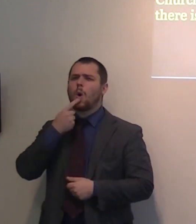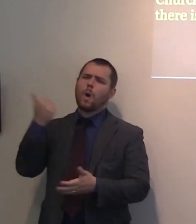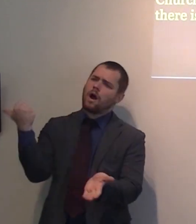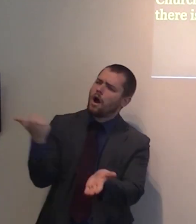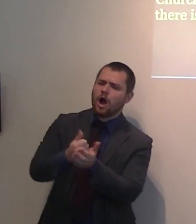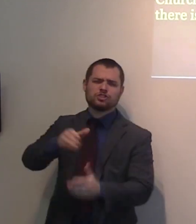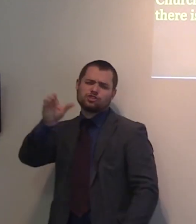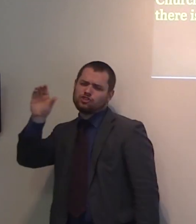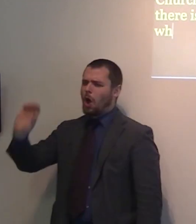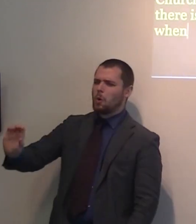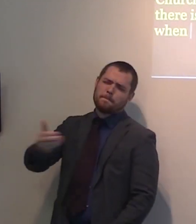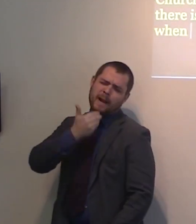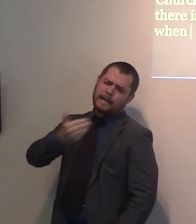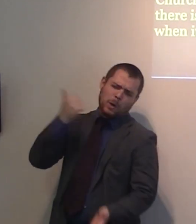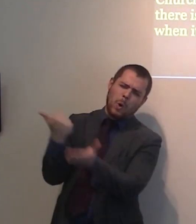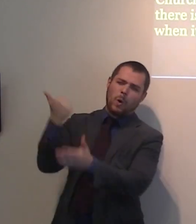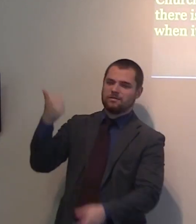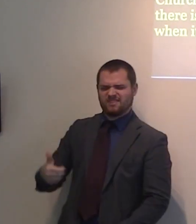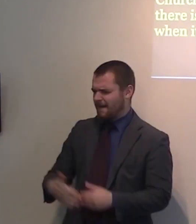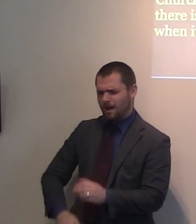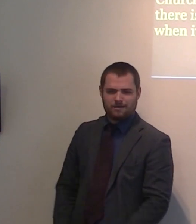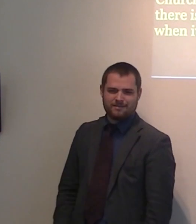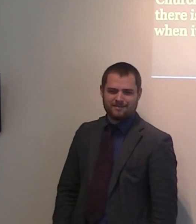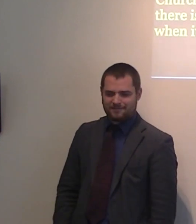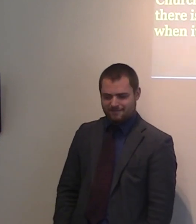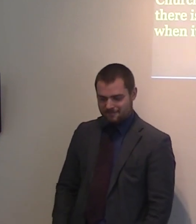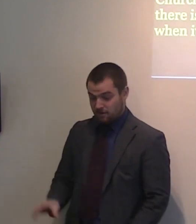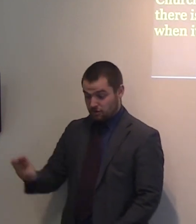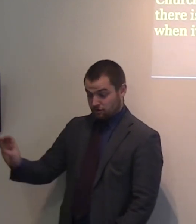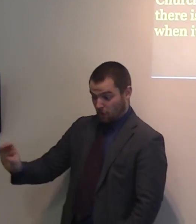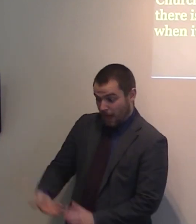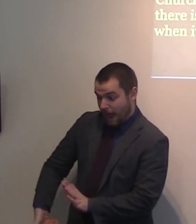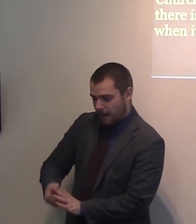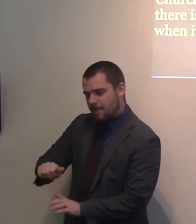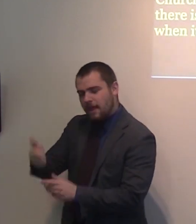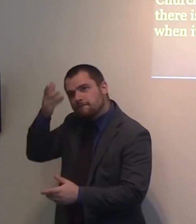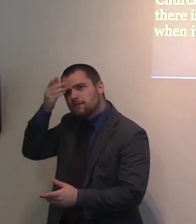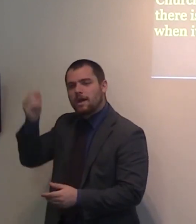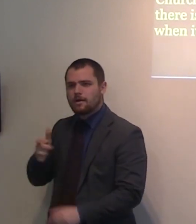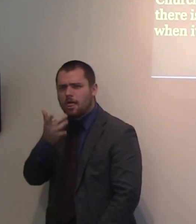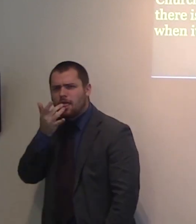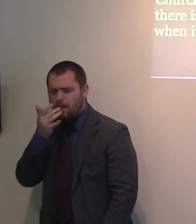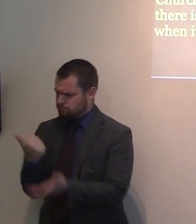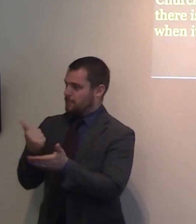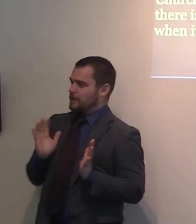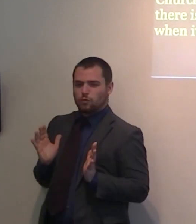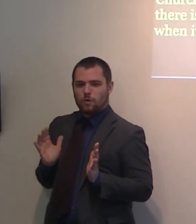That will be ridiculous. But salt makes no noise. It